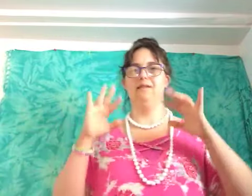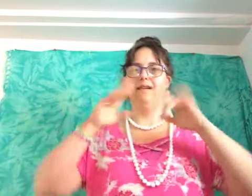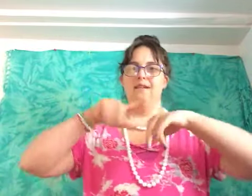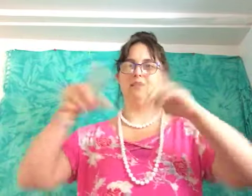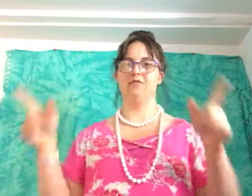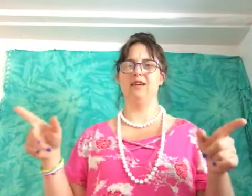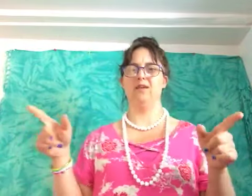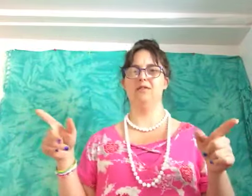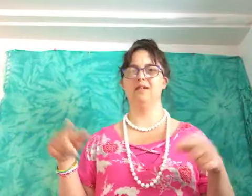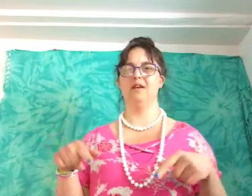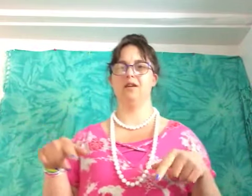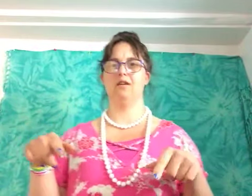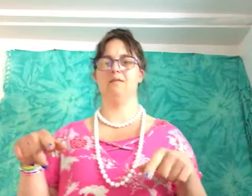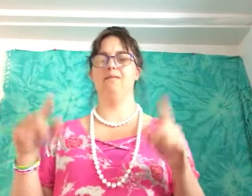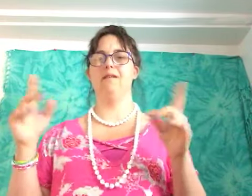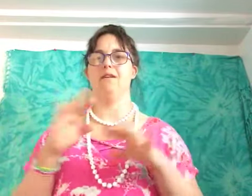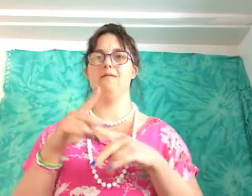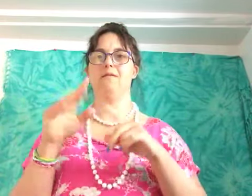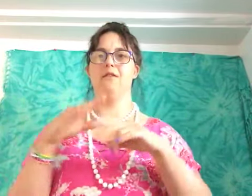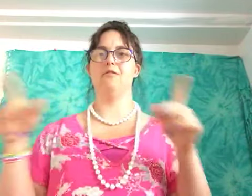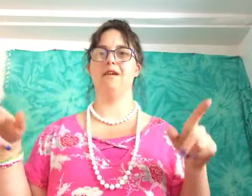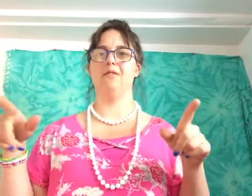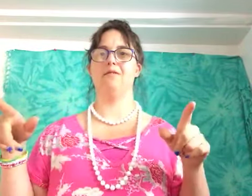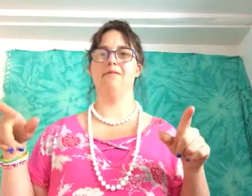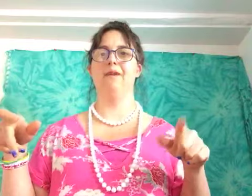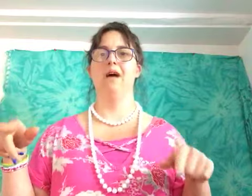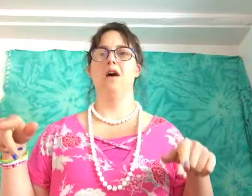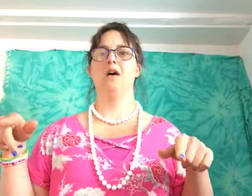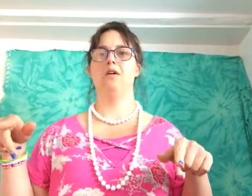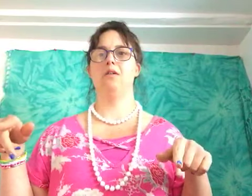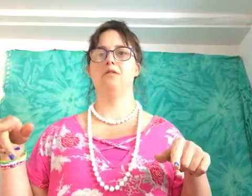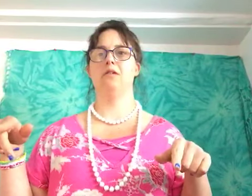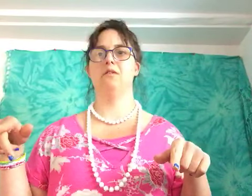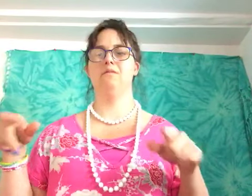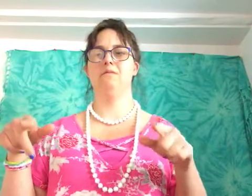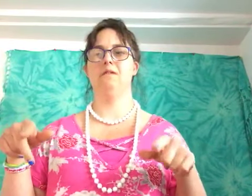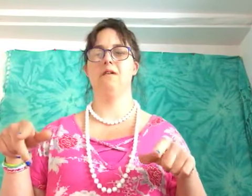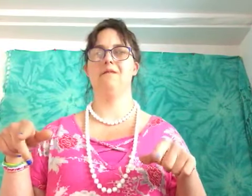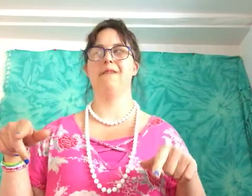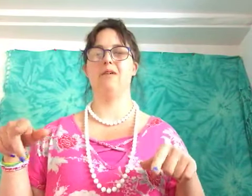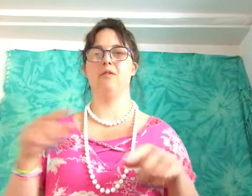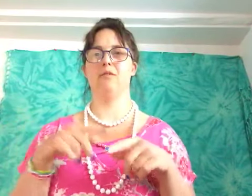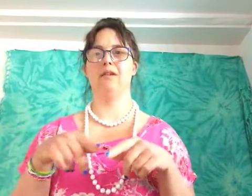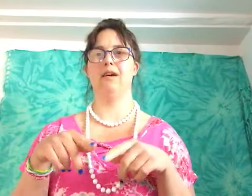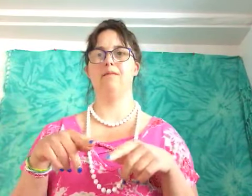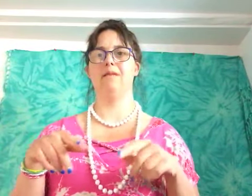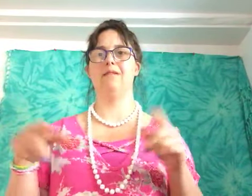you could try out uh you could you could try out some uh uh some viral uh tick